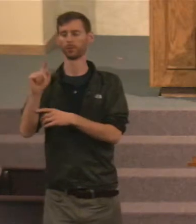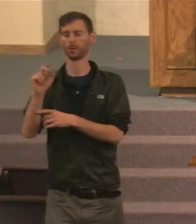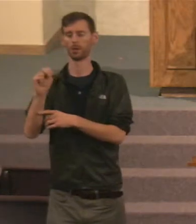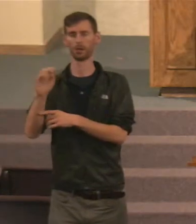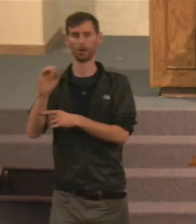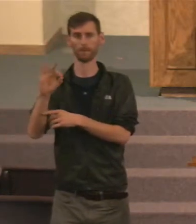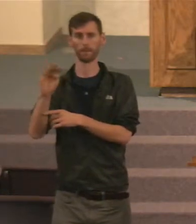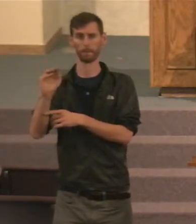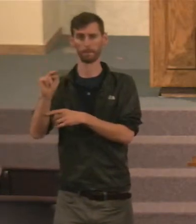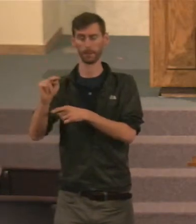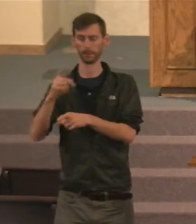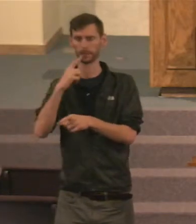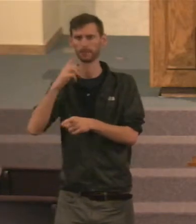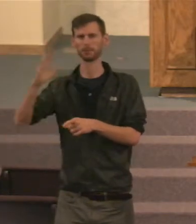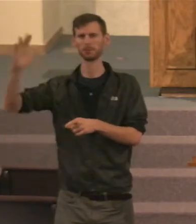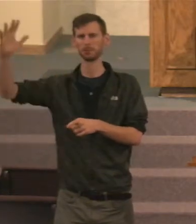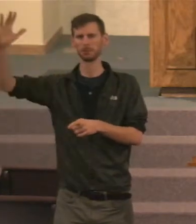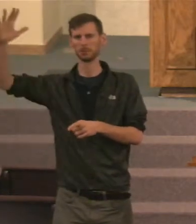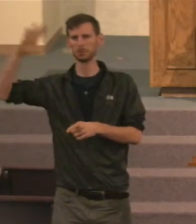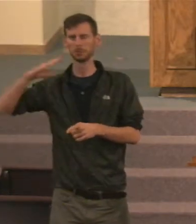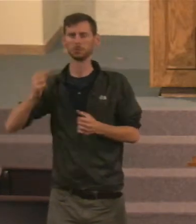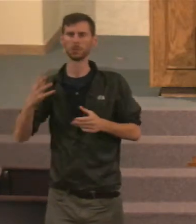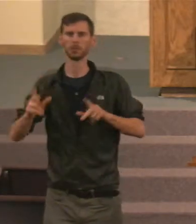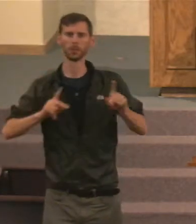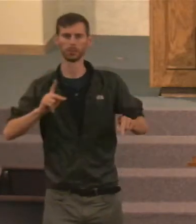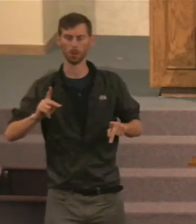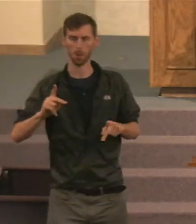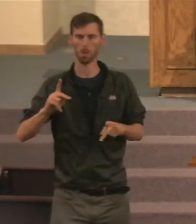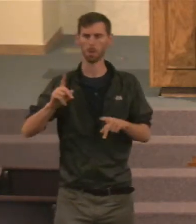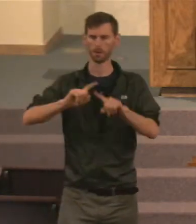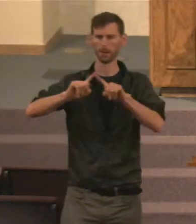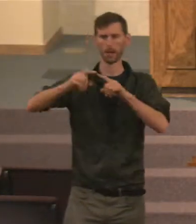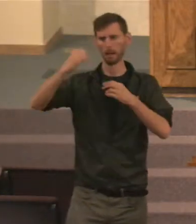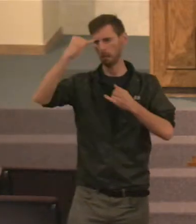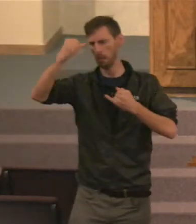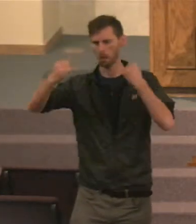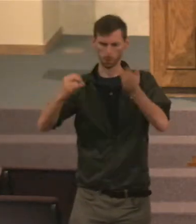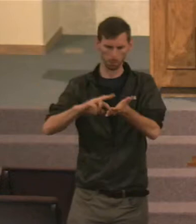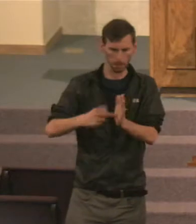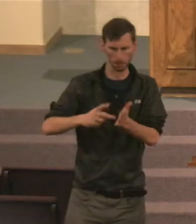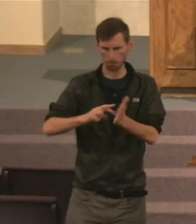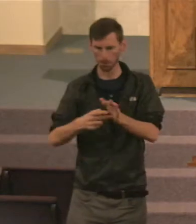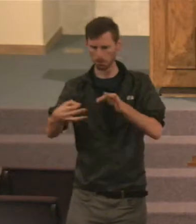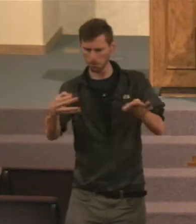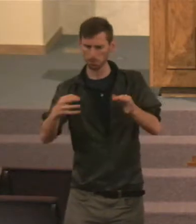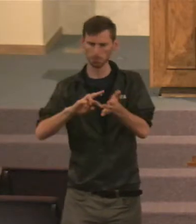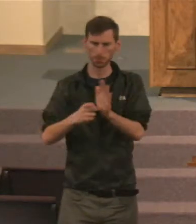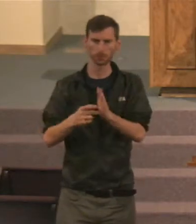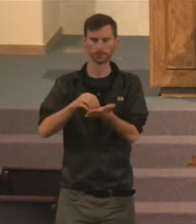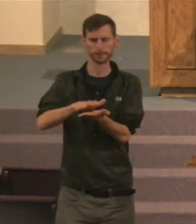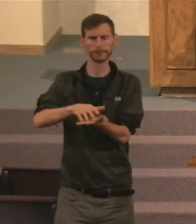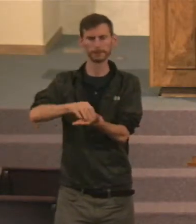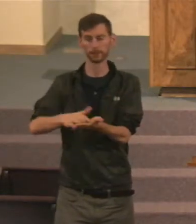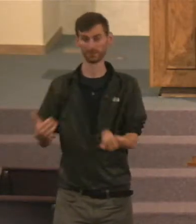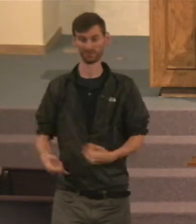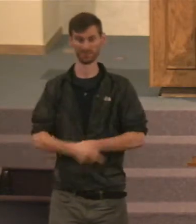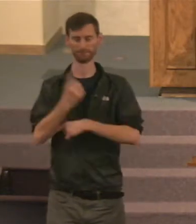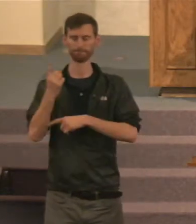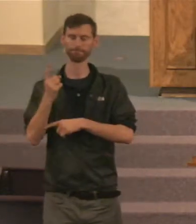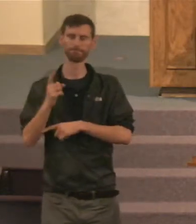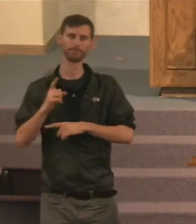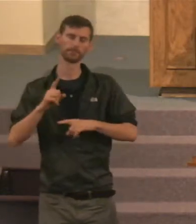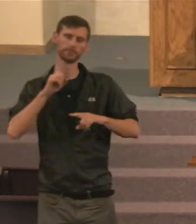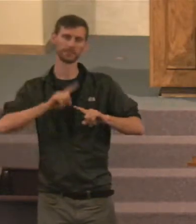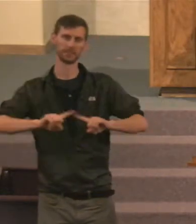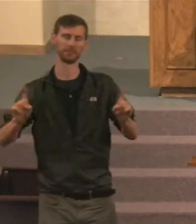particular idea as to what that silver cord and golden bow was referenced to. And today, people have a different idea about